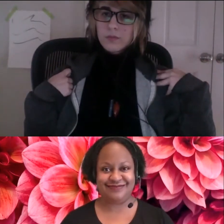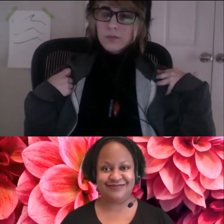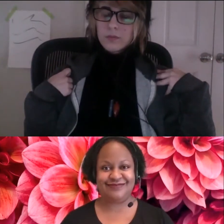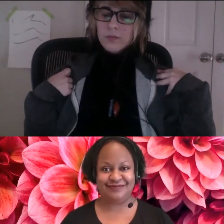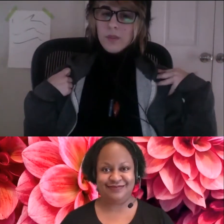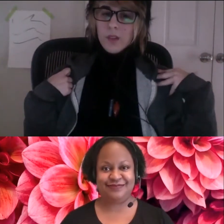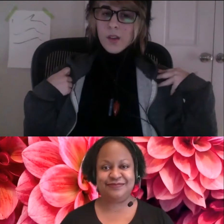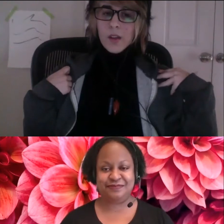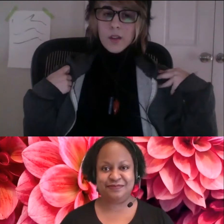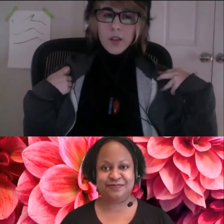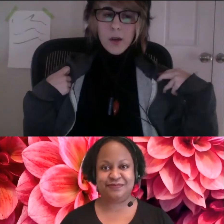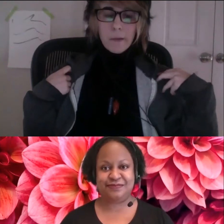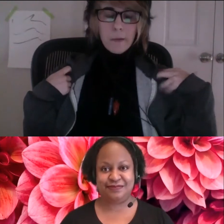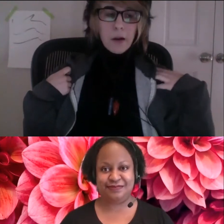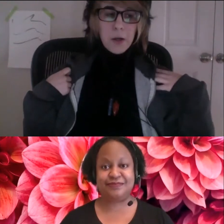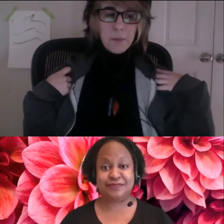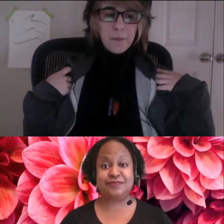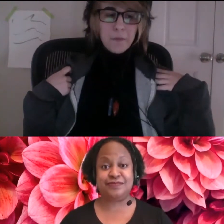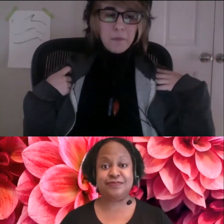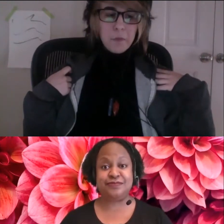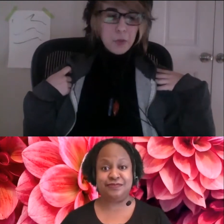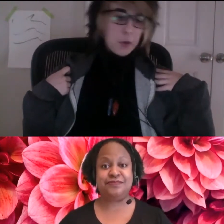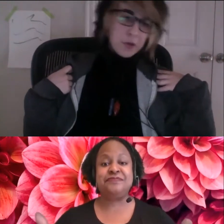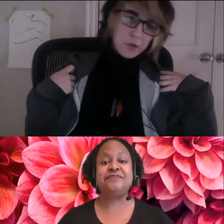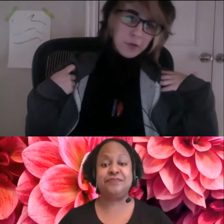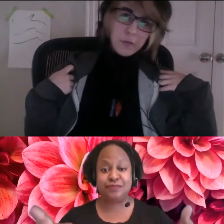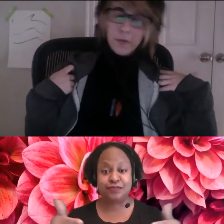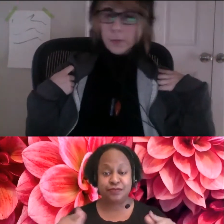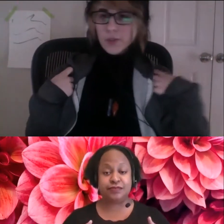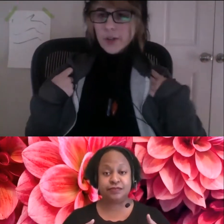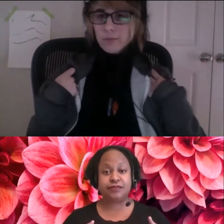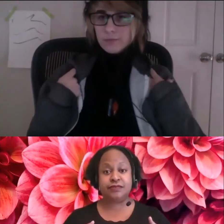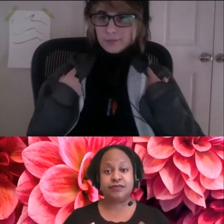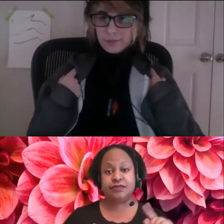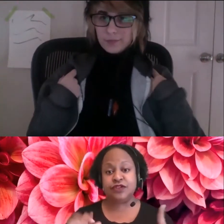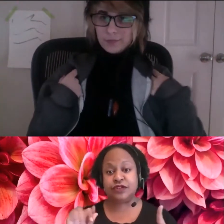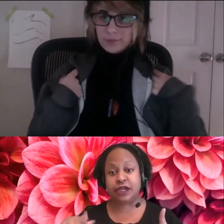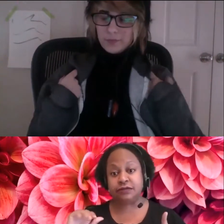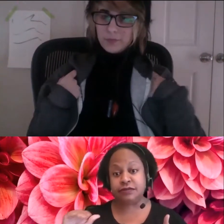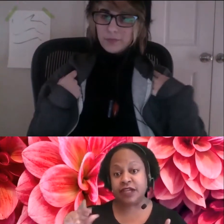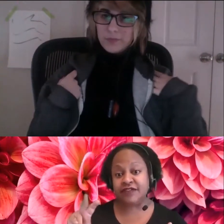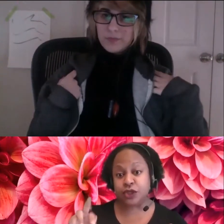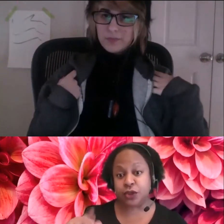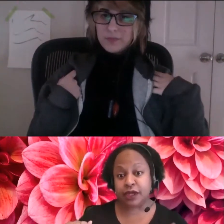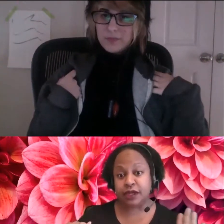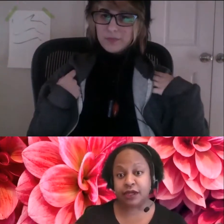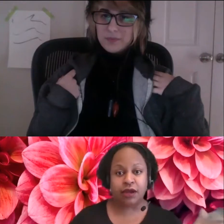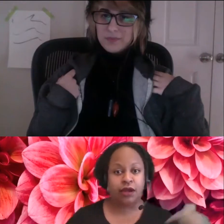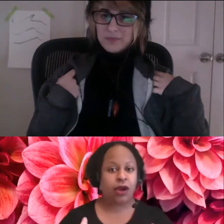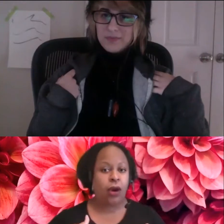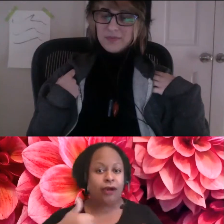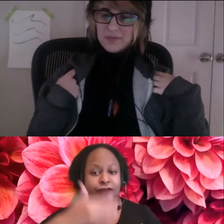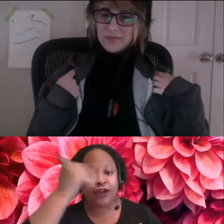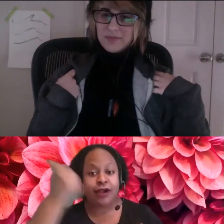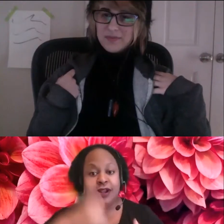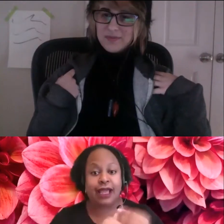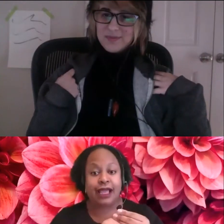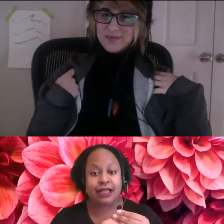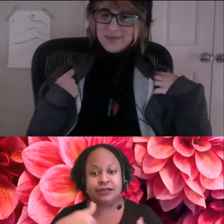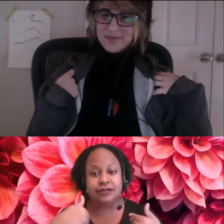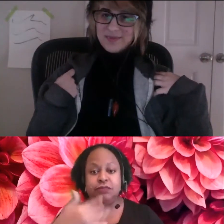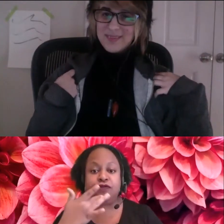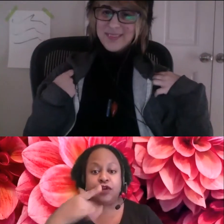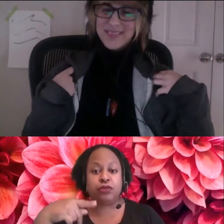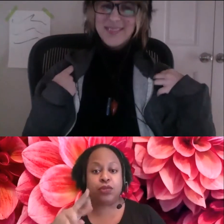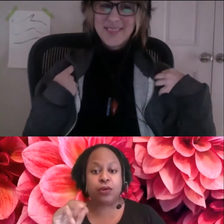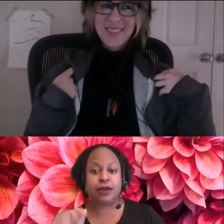doing that. Yeah. Victoria, you, yep. Sorry. Sorry. just realized I didn't say my pronouns. My pronouns are she and